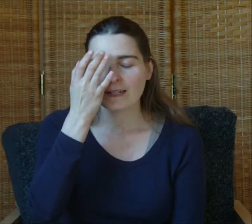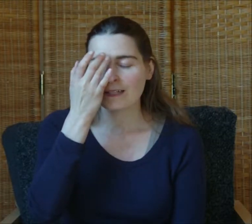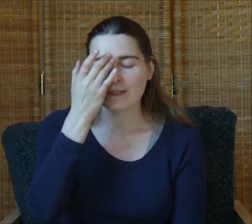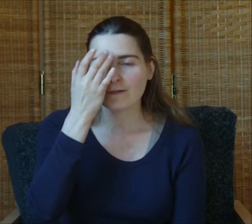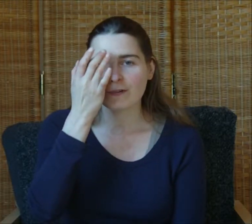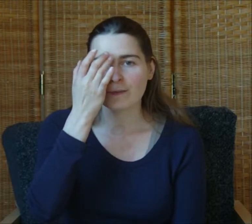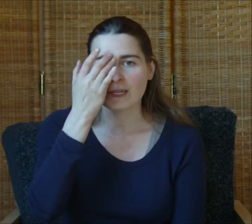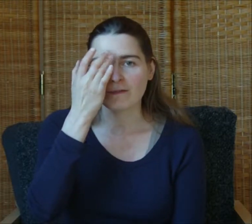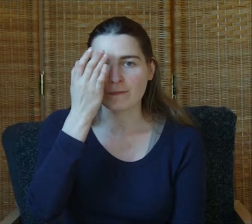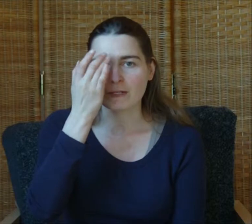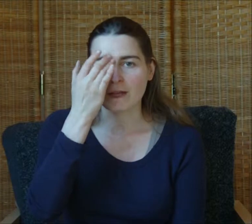I still don't fully believe in myself.